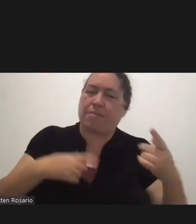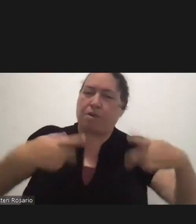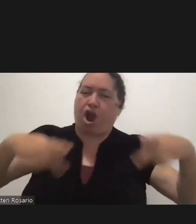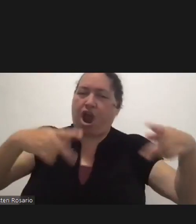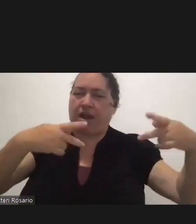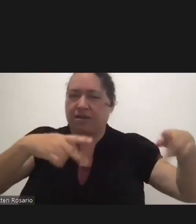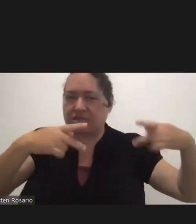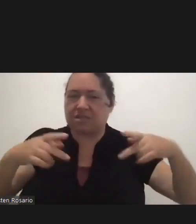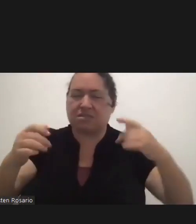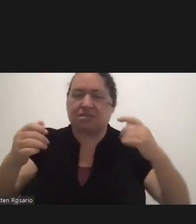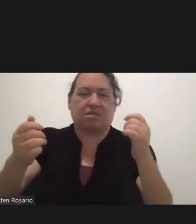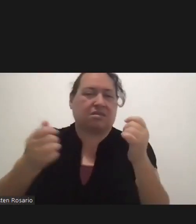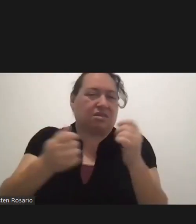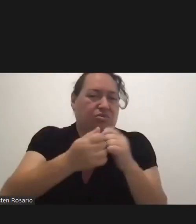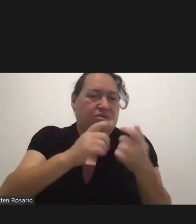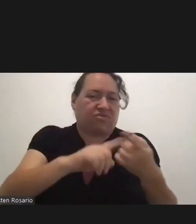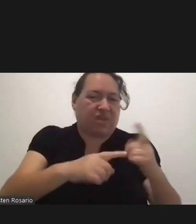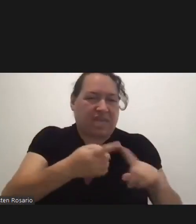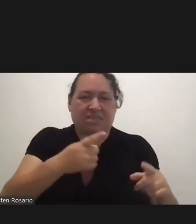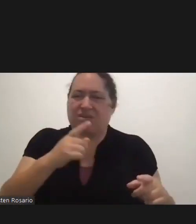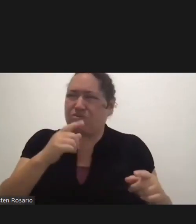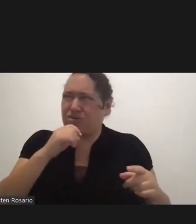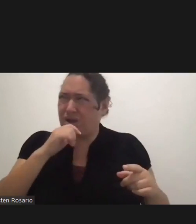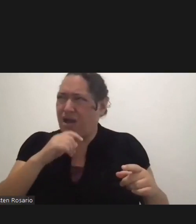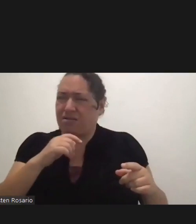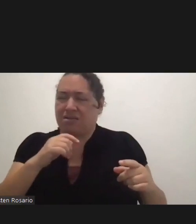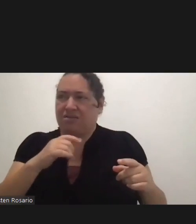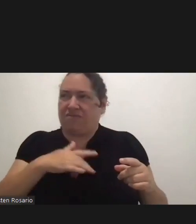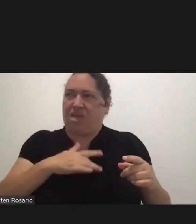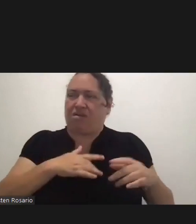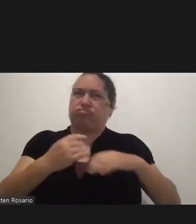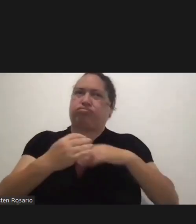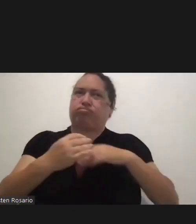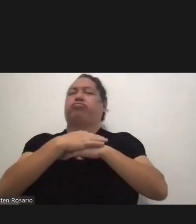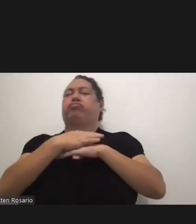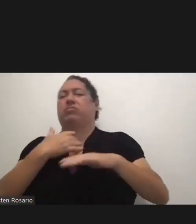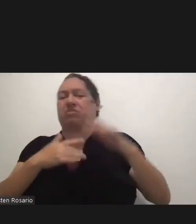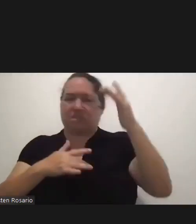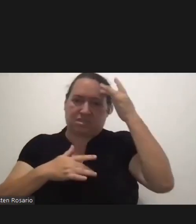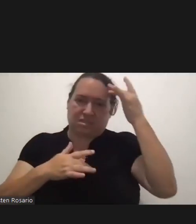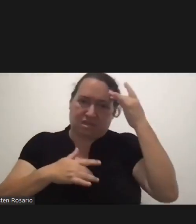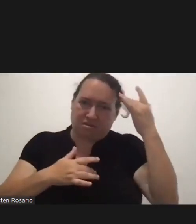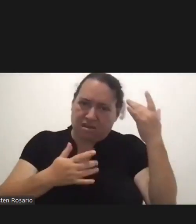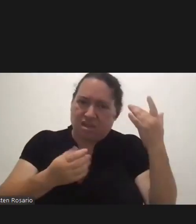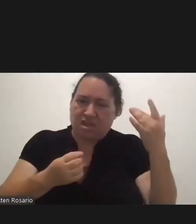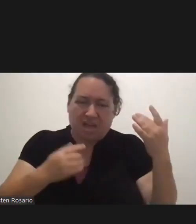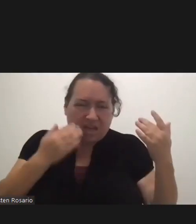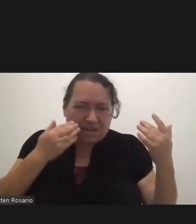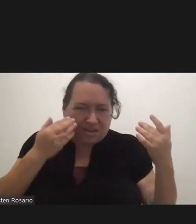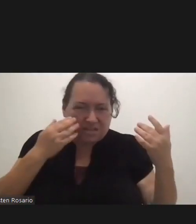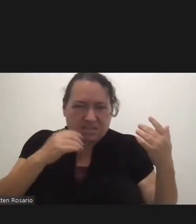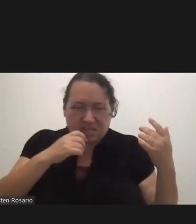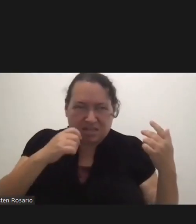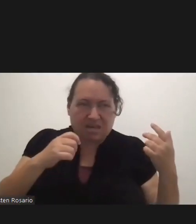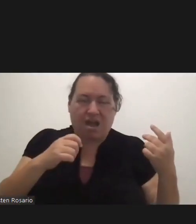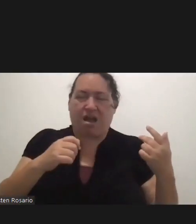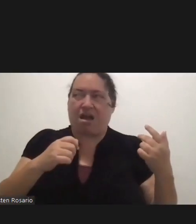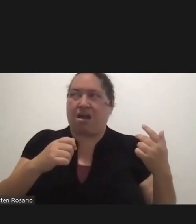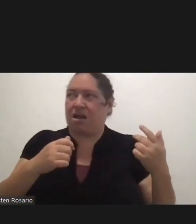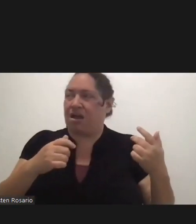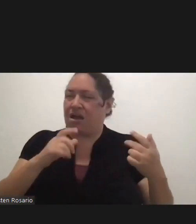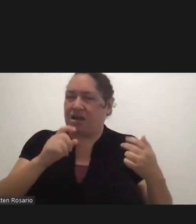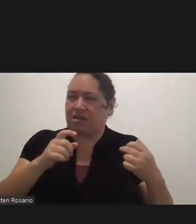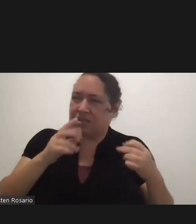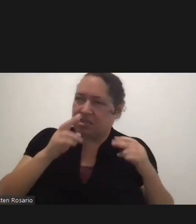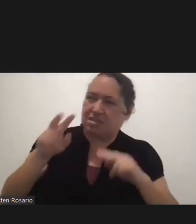we're going to be sick with COVID-19. I would like it so that, you know, we don't fear for the lives of our